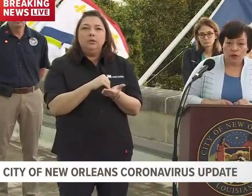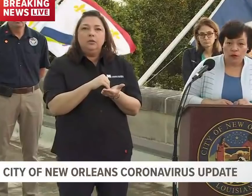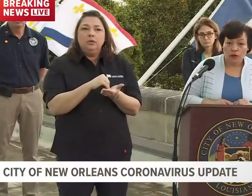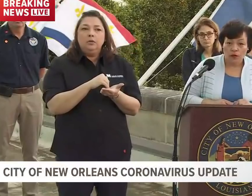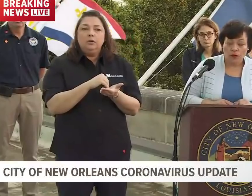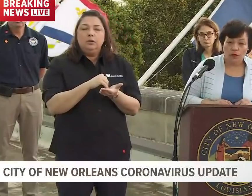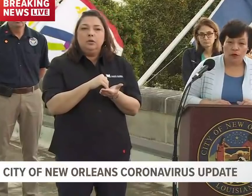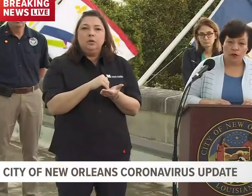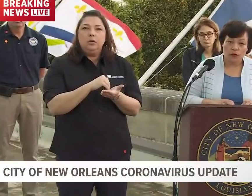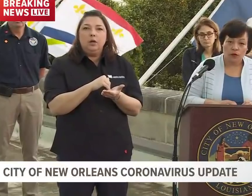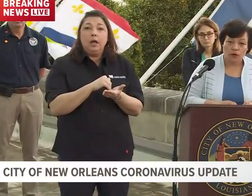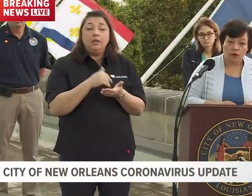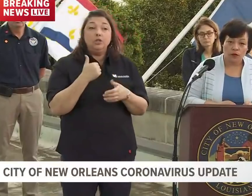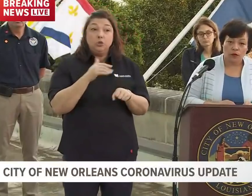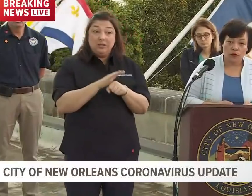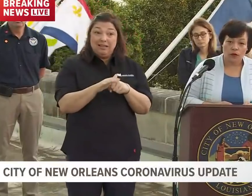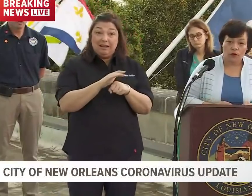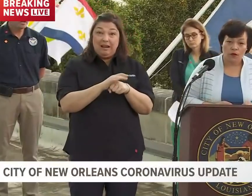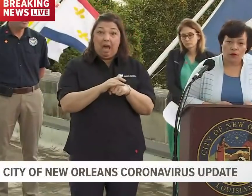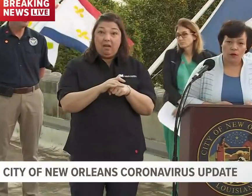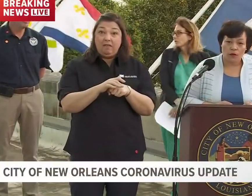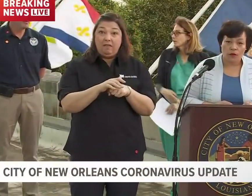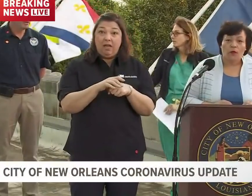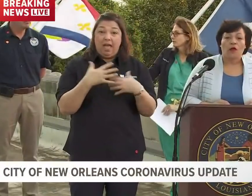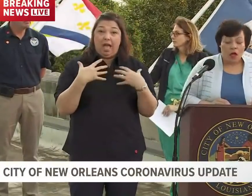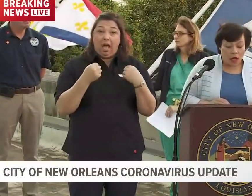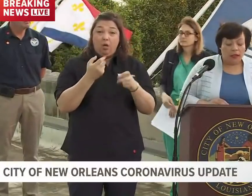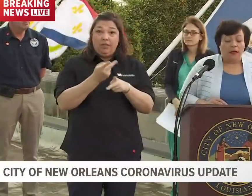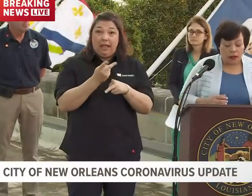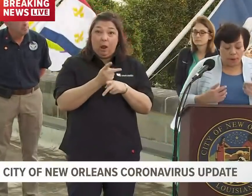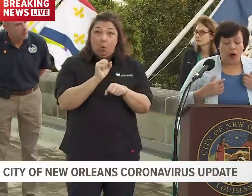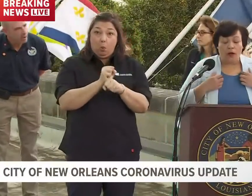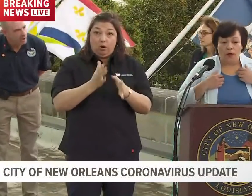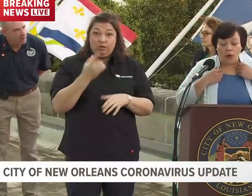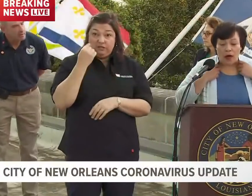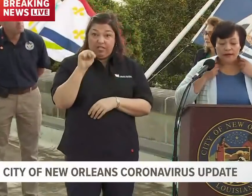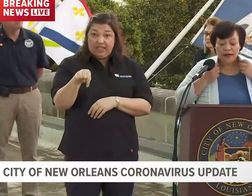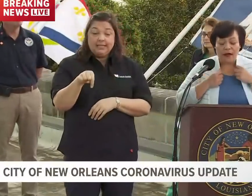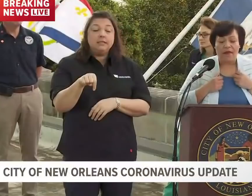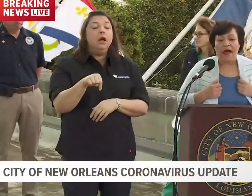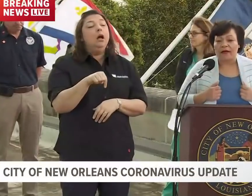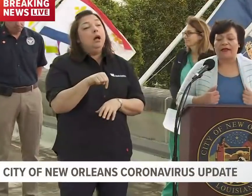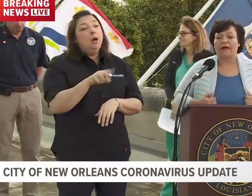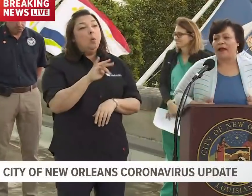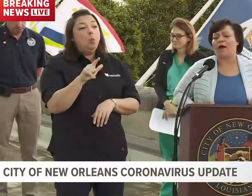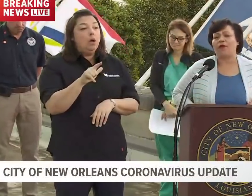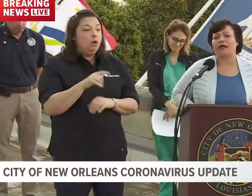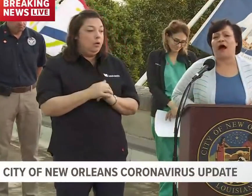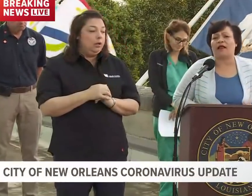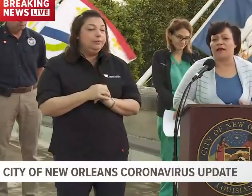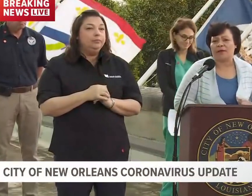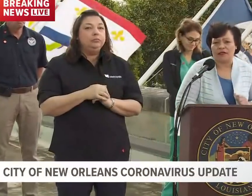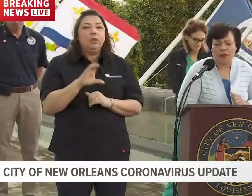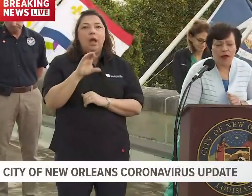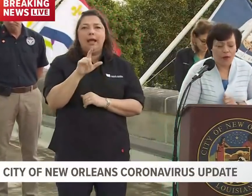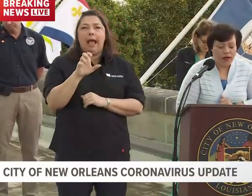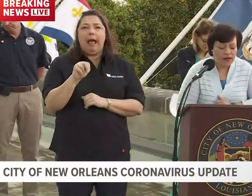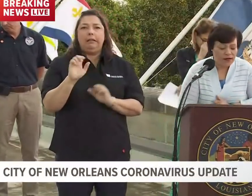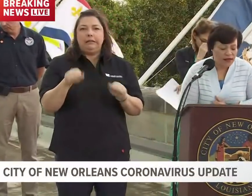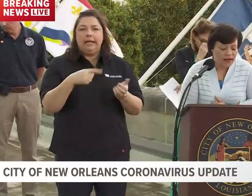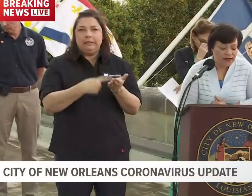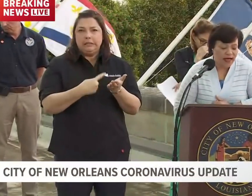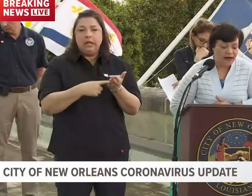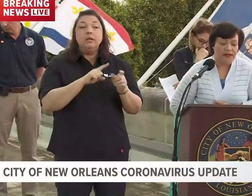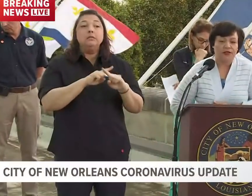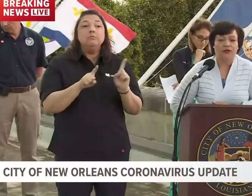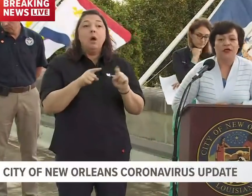Are there enough medical personnel in the greater New Orleans area to take care of this? Well, one thing about it and I'll bring Colin up as well. One of